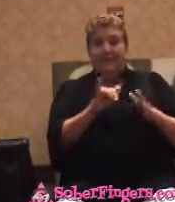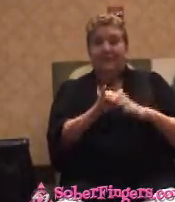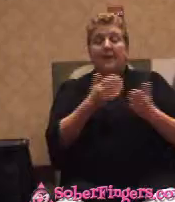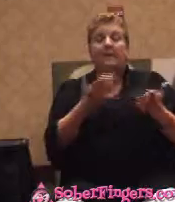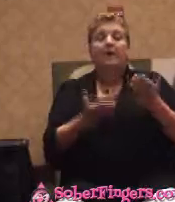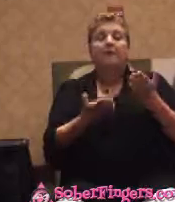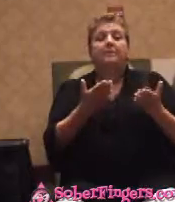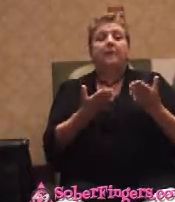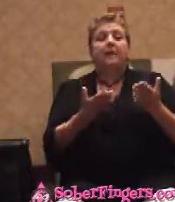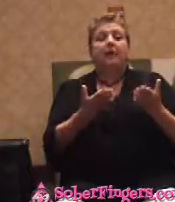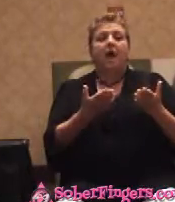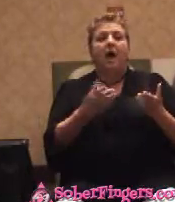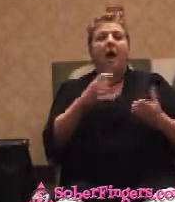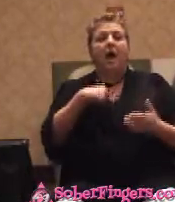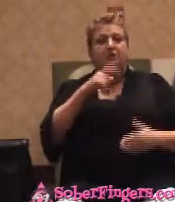a representative presence in those meetings.